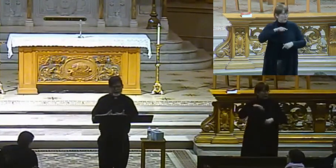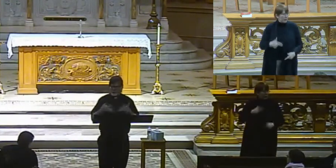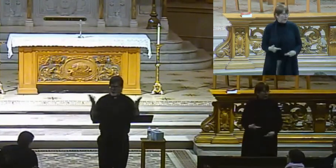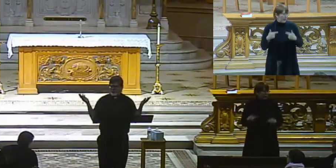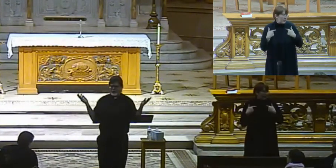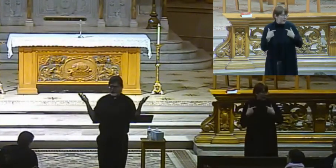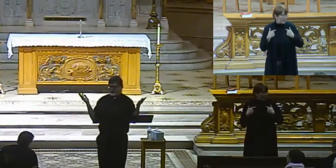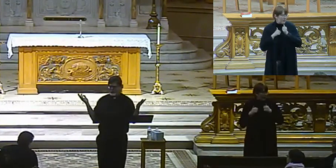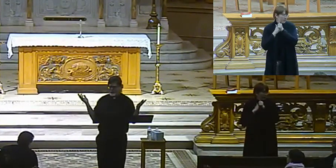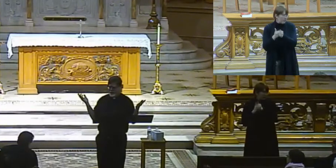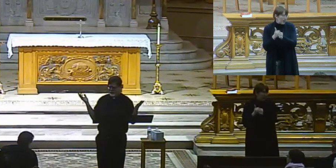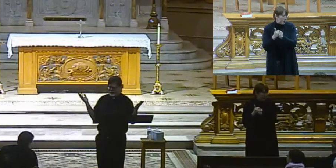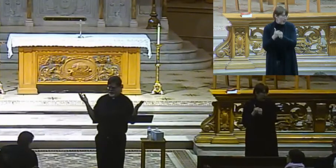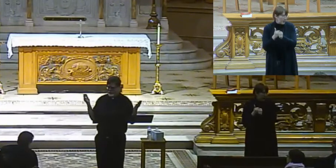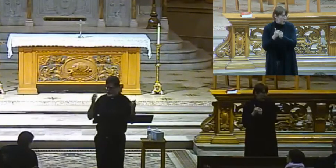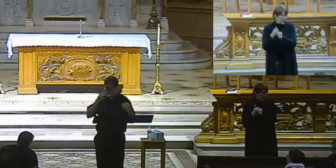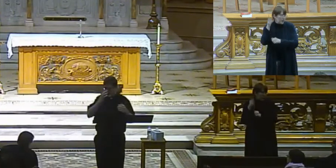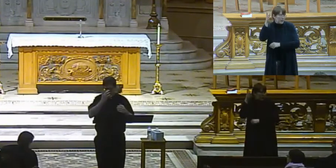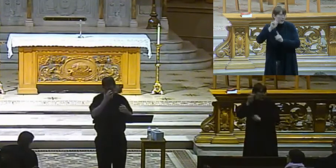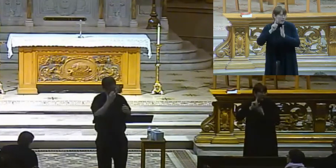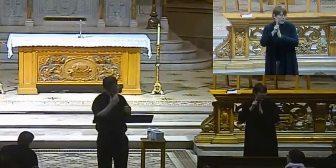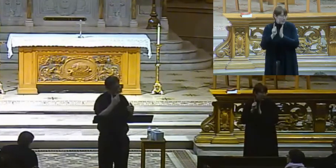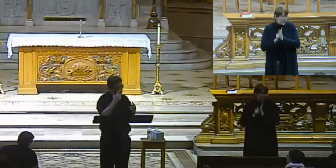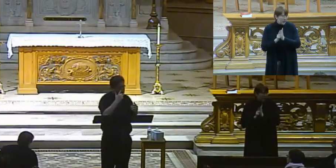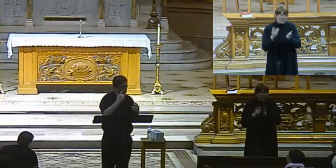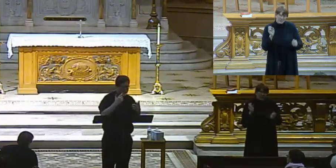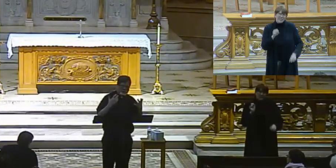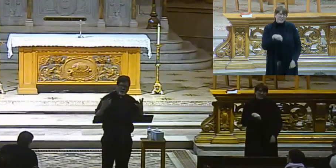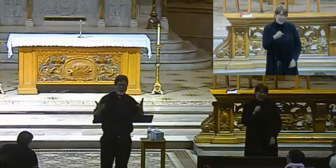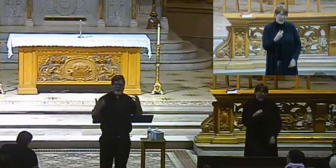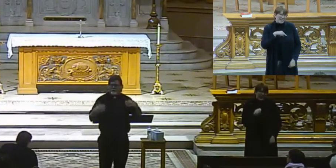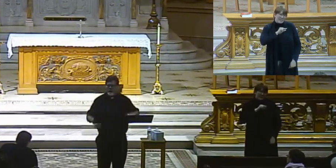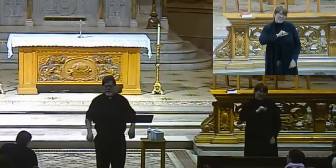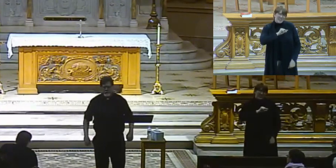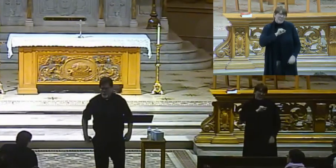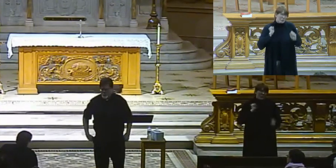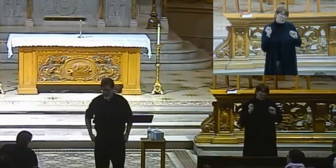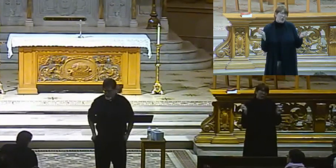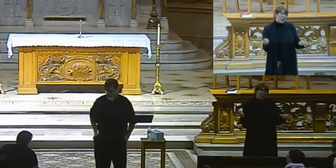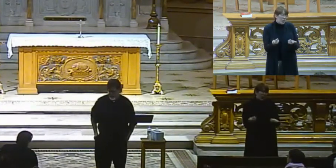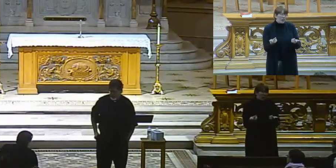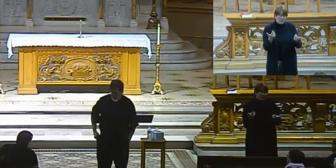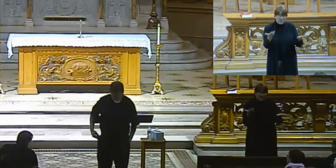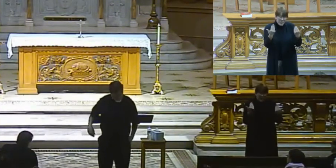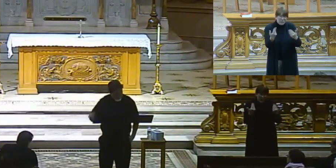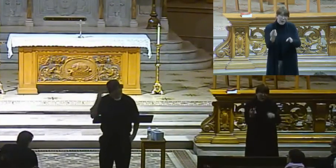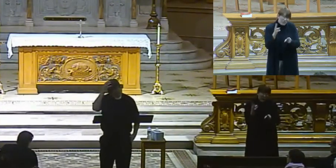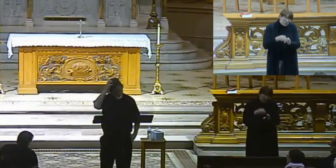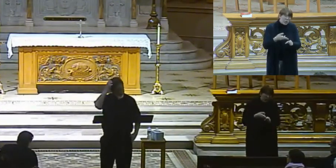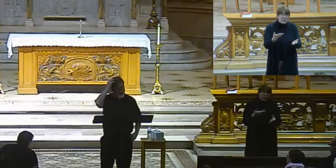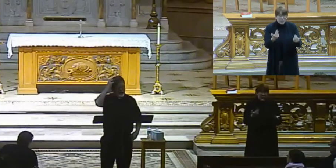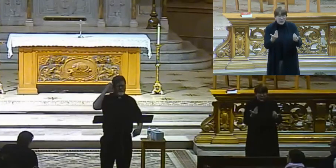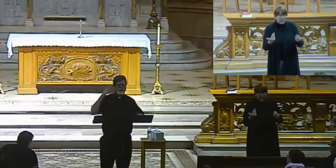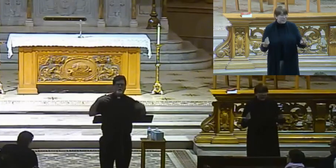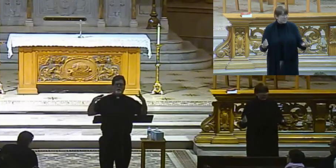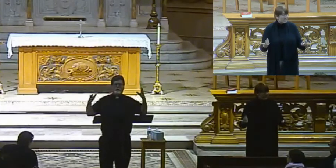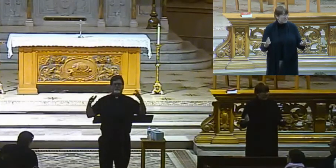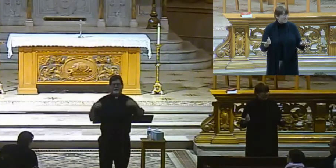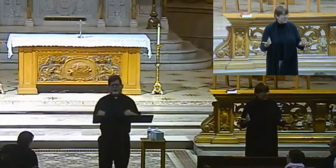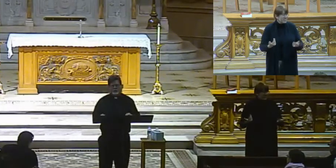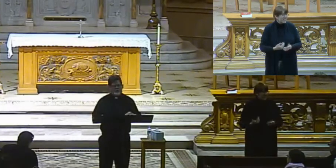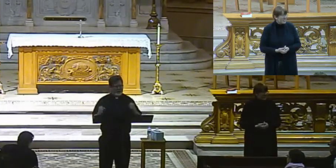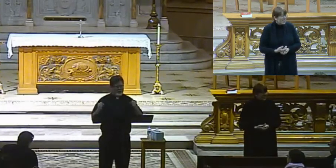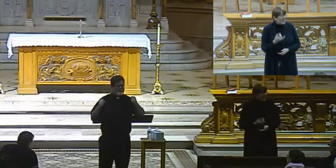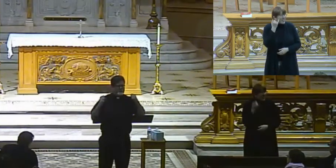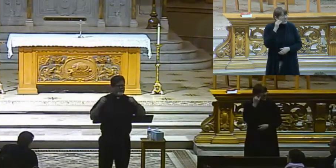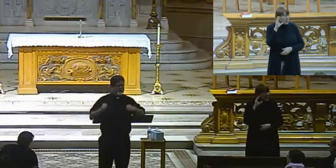that's us. We plead guilty to that, all right? We are the ones who, and so, and we would love to have you with us. We'd love to have you with us. If you go looking